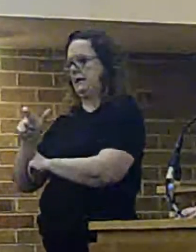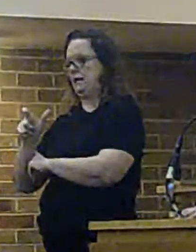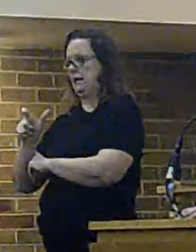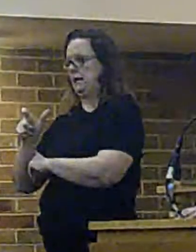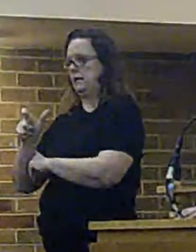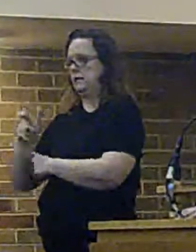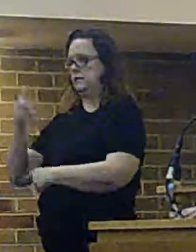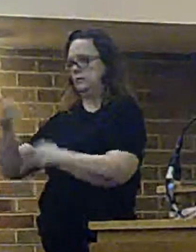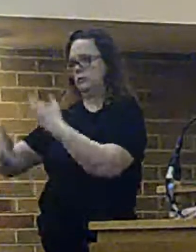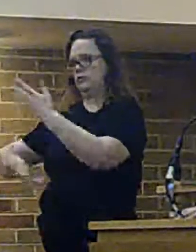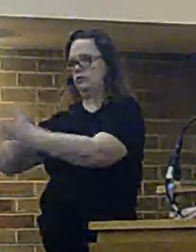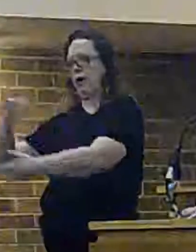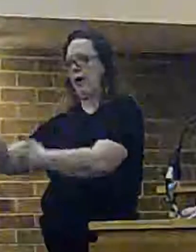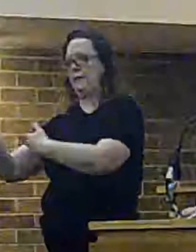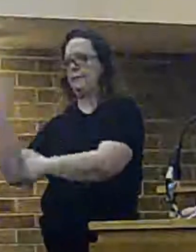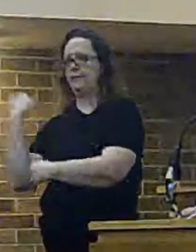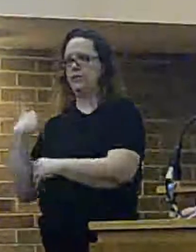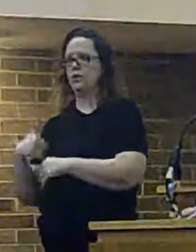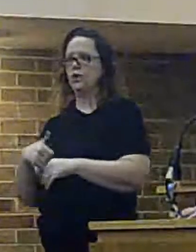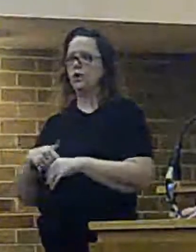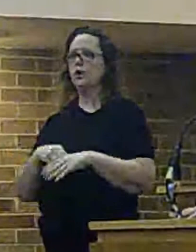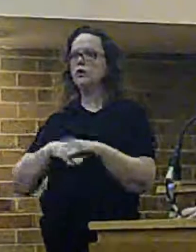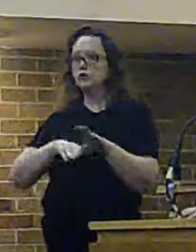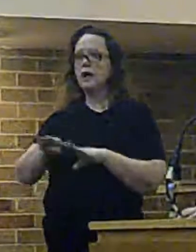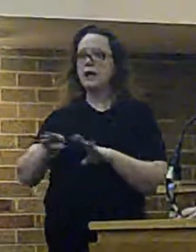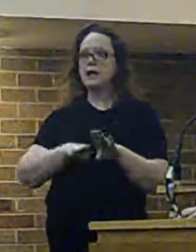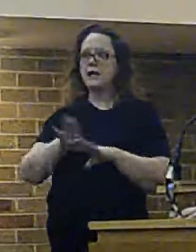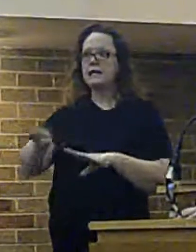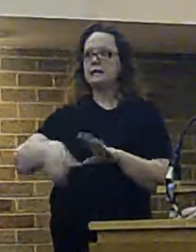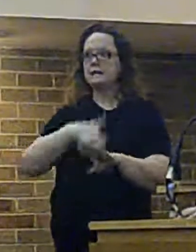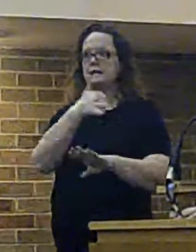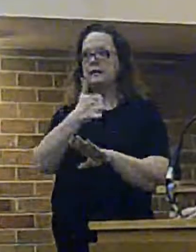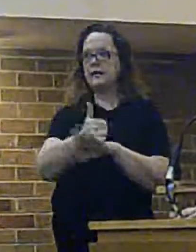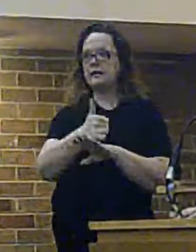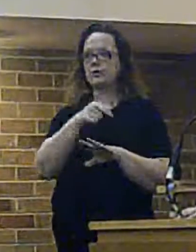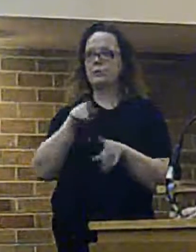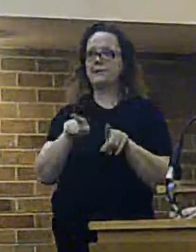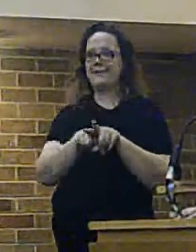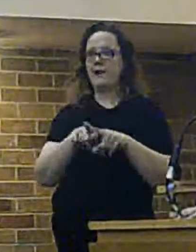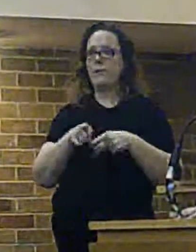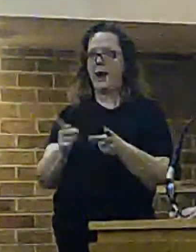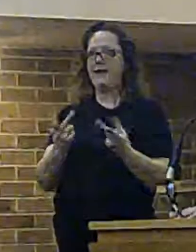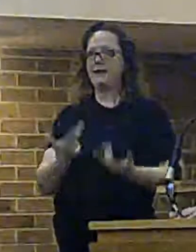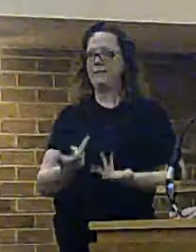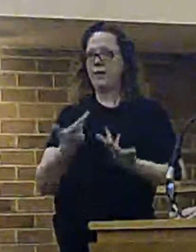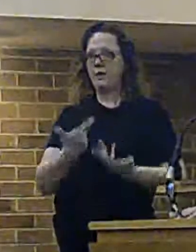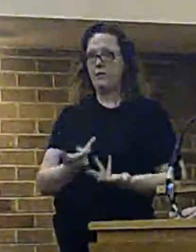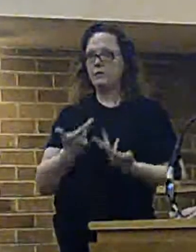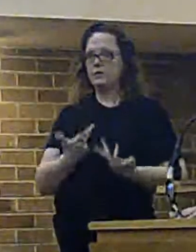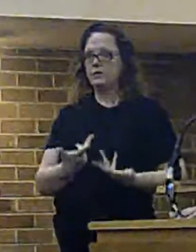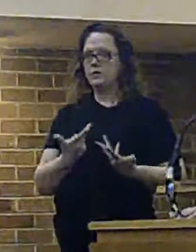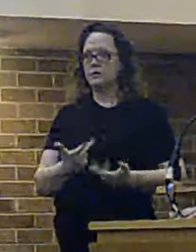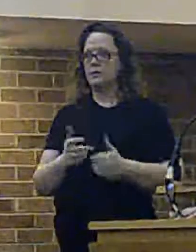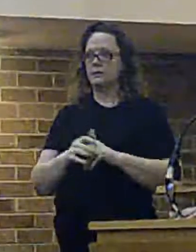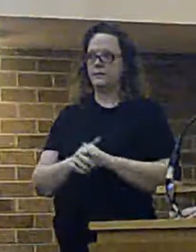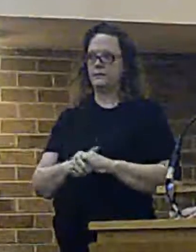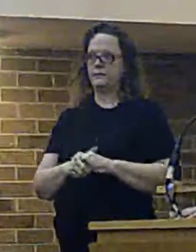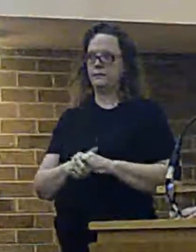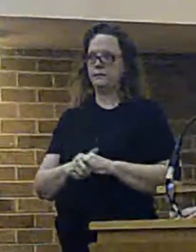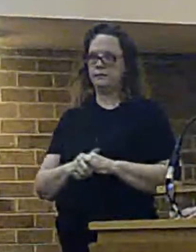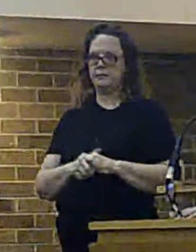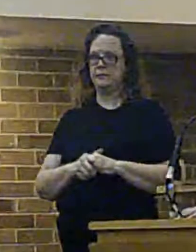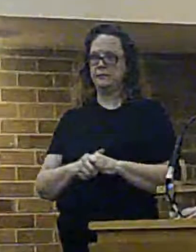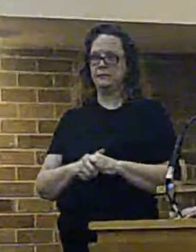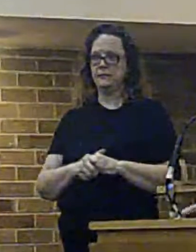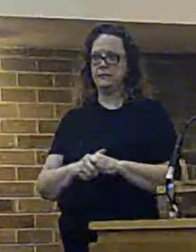described earlier. There would be training facilities on site, in the same way as they are at all of our other fire stations.